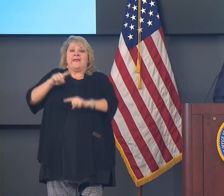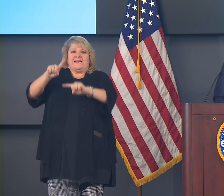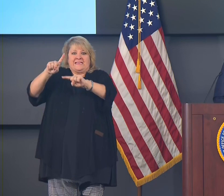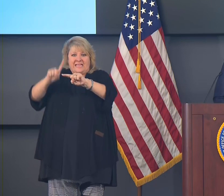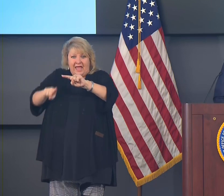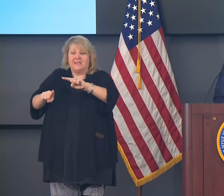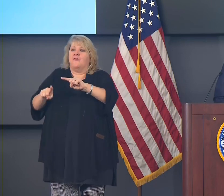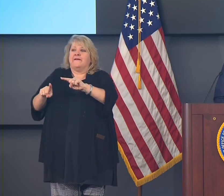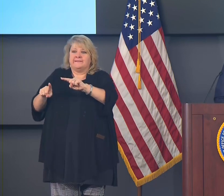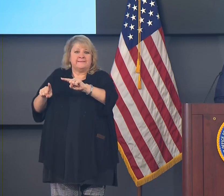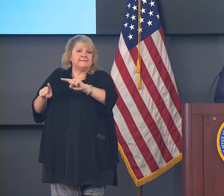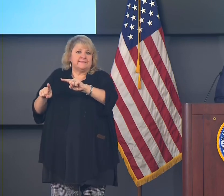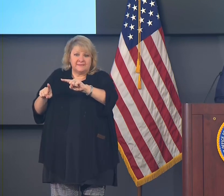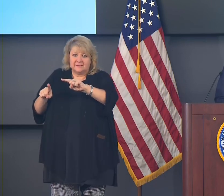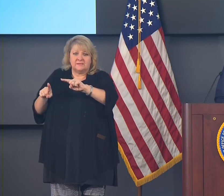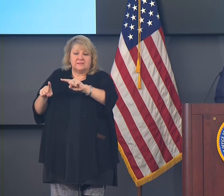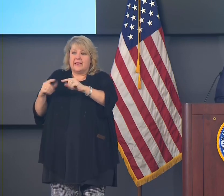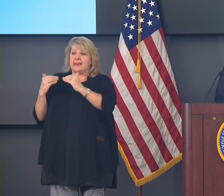care.